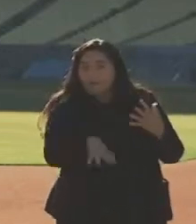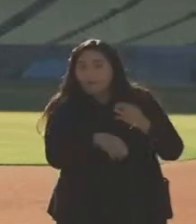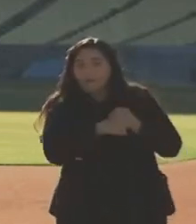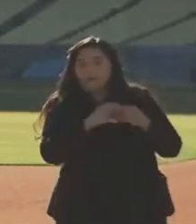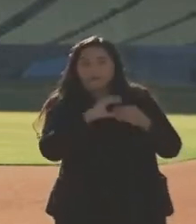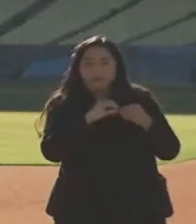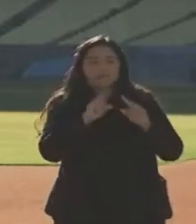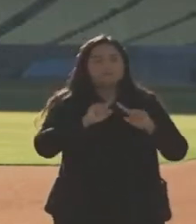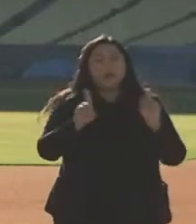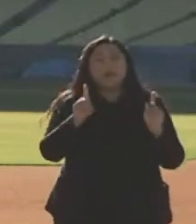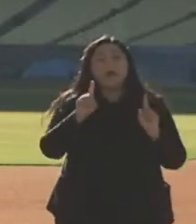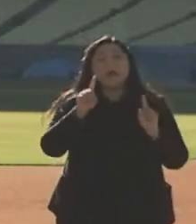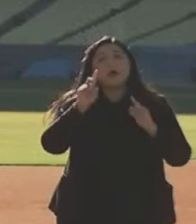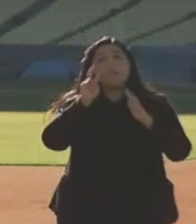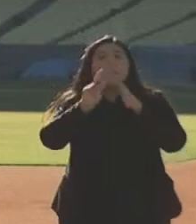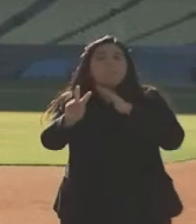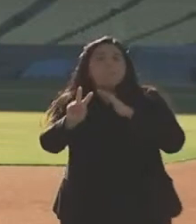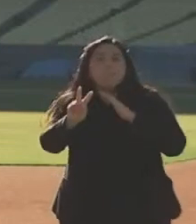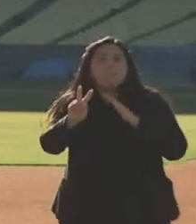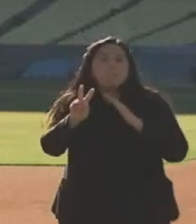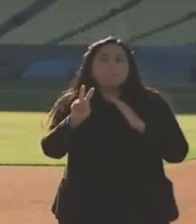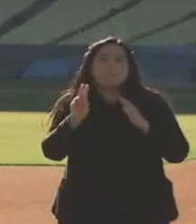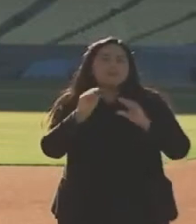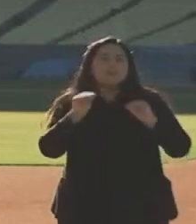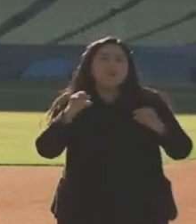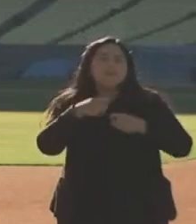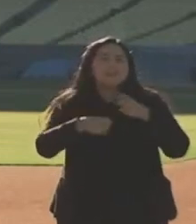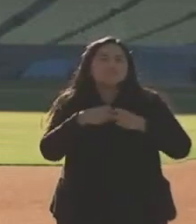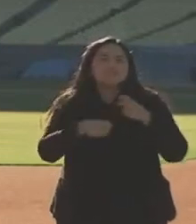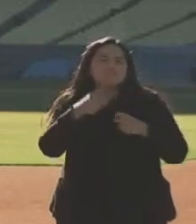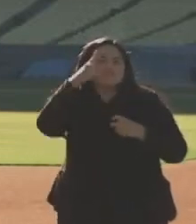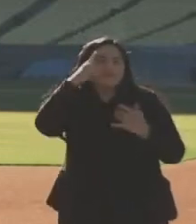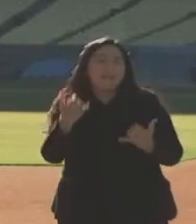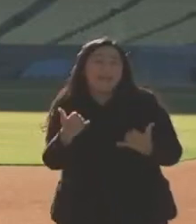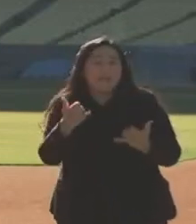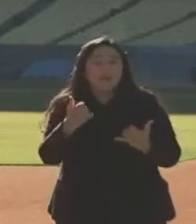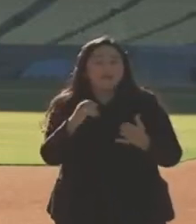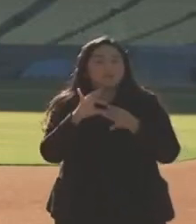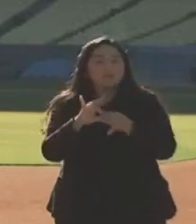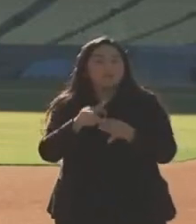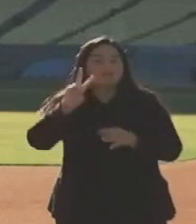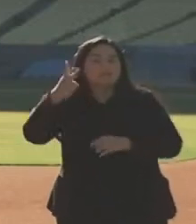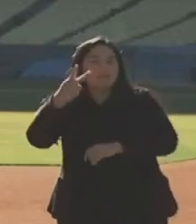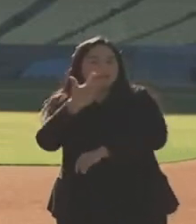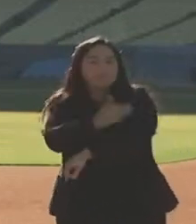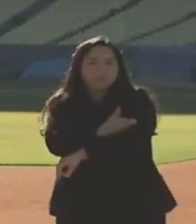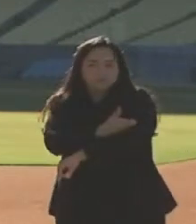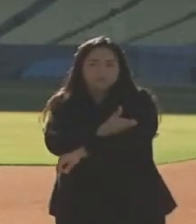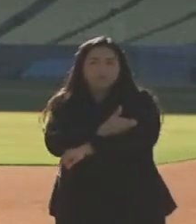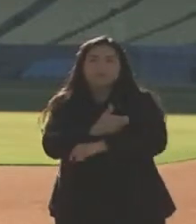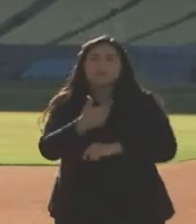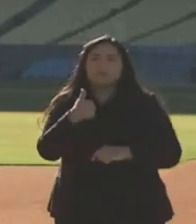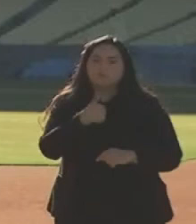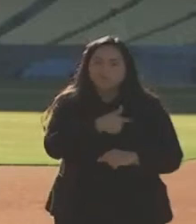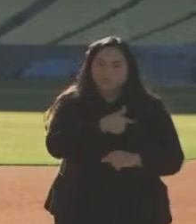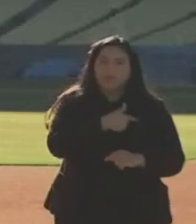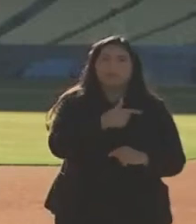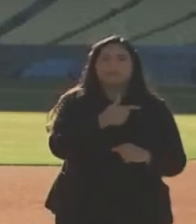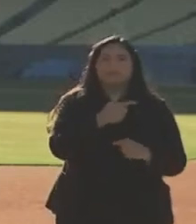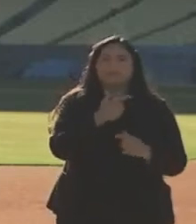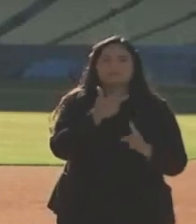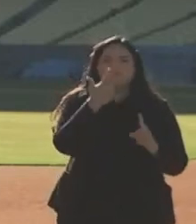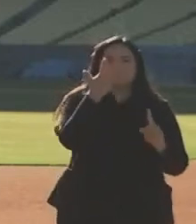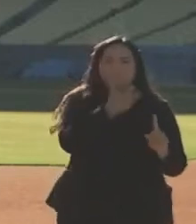say on this, but we don't see any issues at the moment as it relates to second doses. We've distributed over and rather administered over